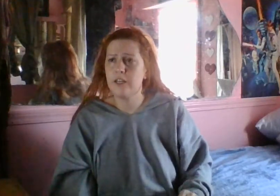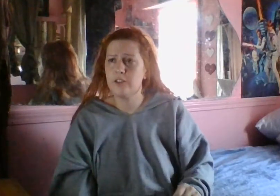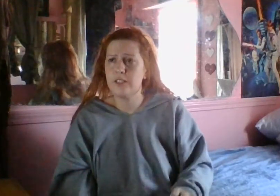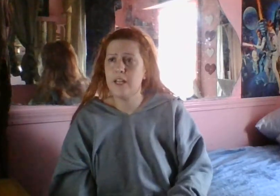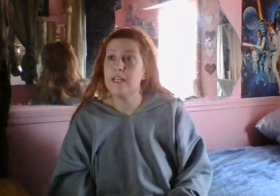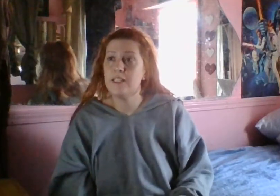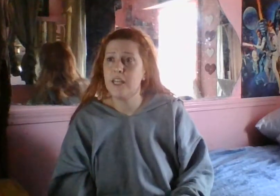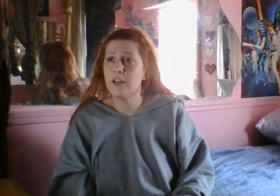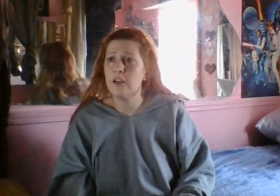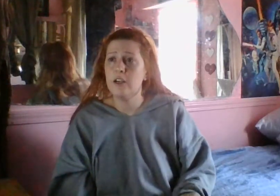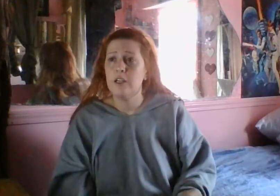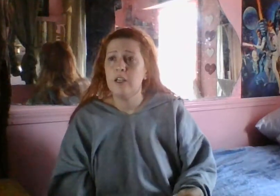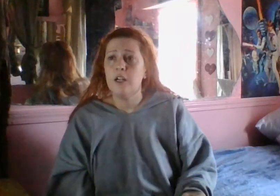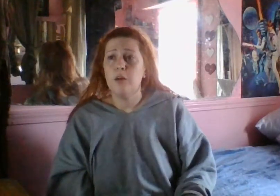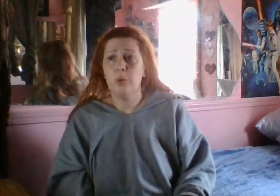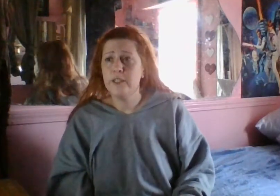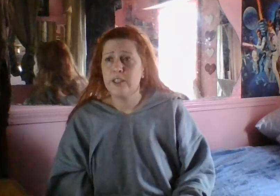how do you say indicator pointer?